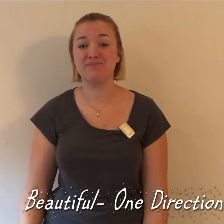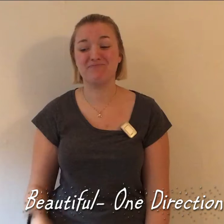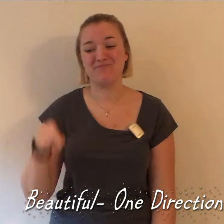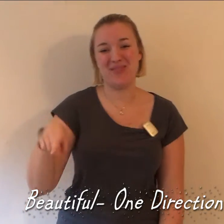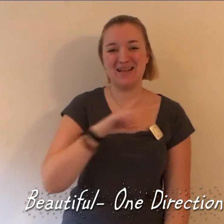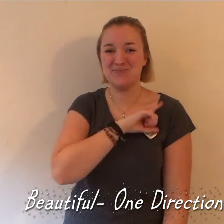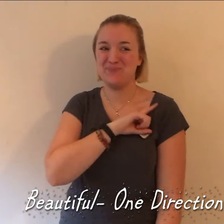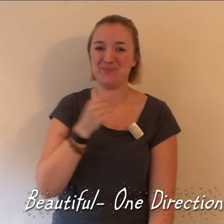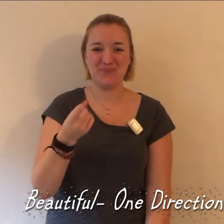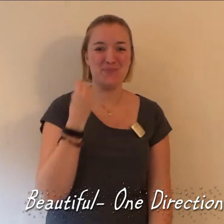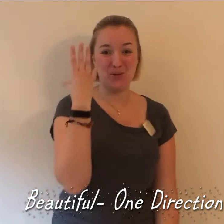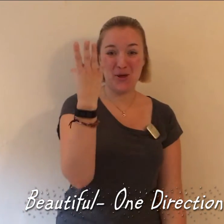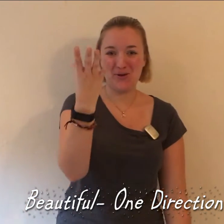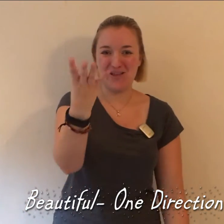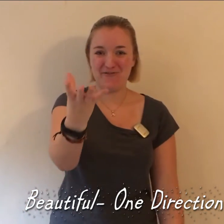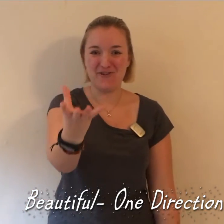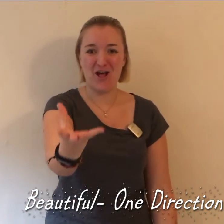That's what makes you beautiful